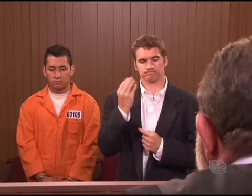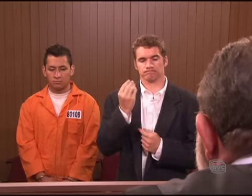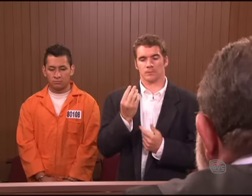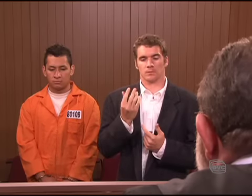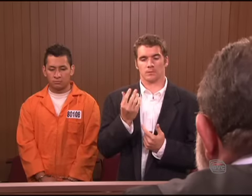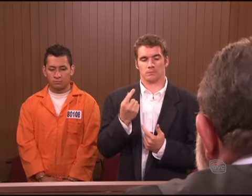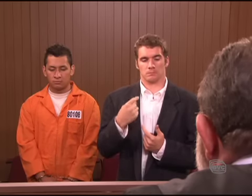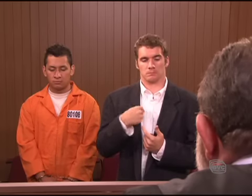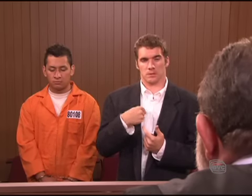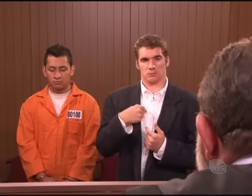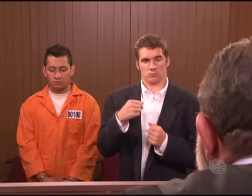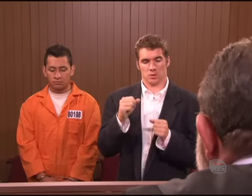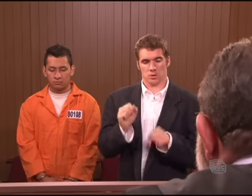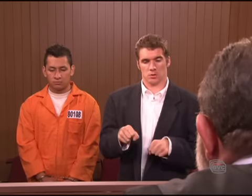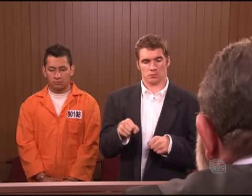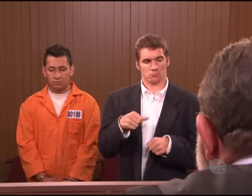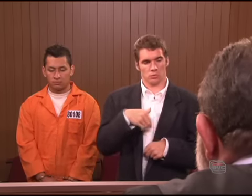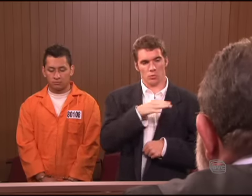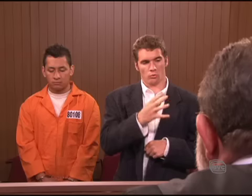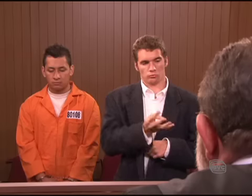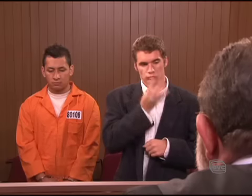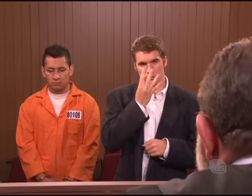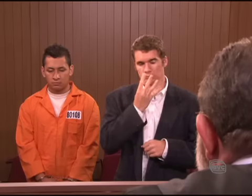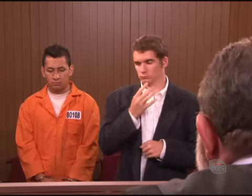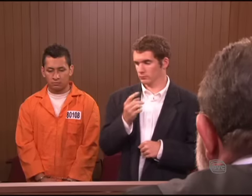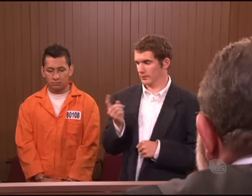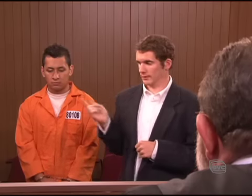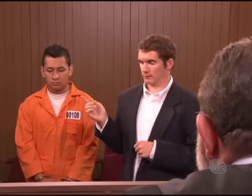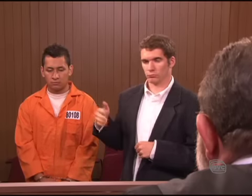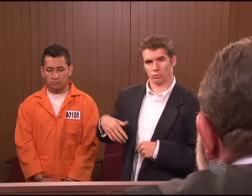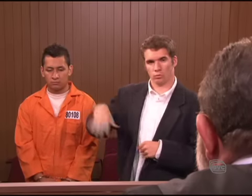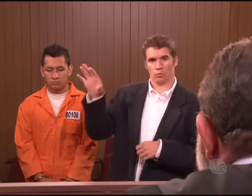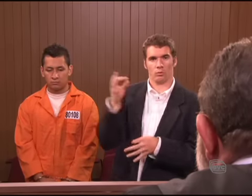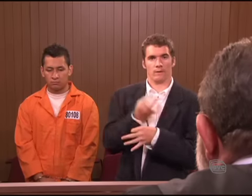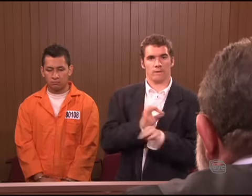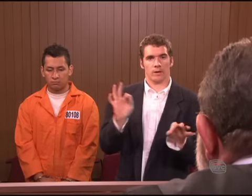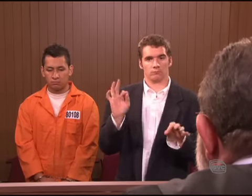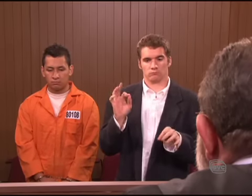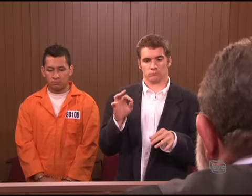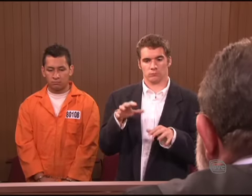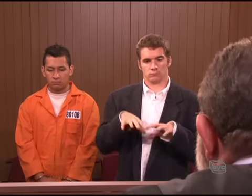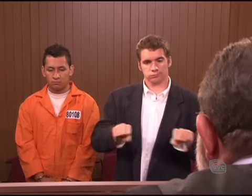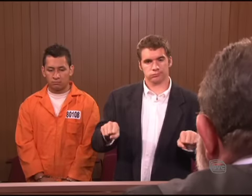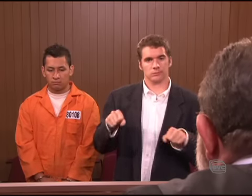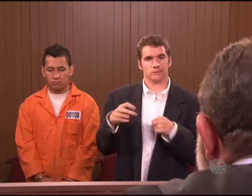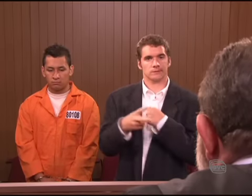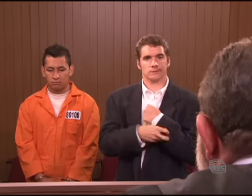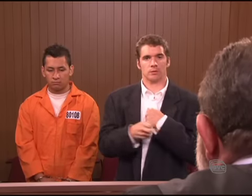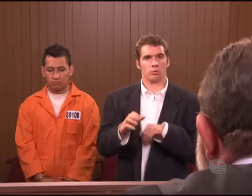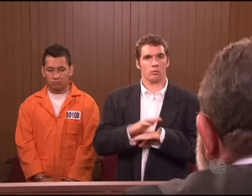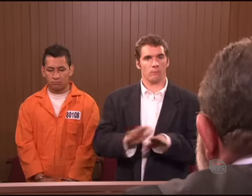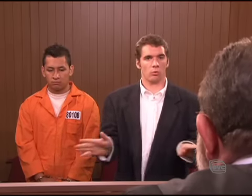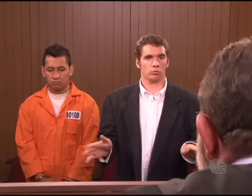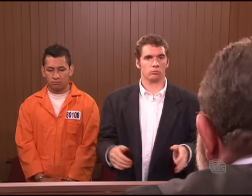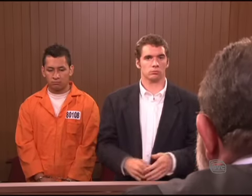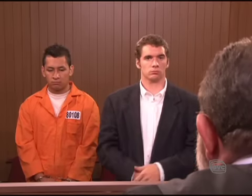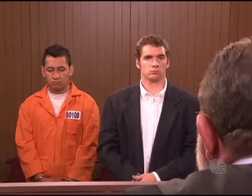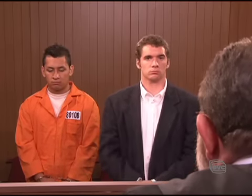So I'm just thinking, if I would go to jail and he would be free and he wouldn't steal anymore, the court accept